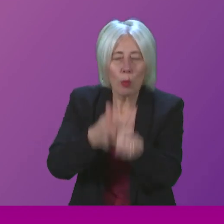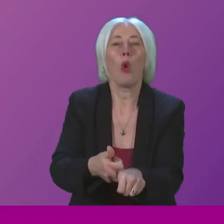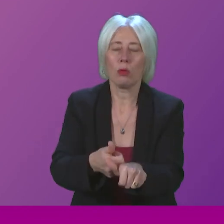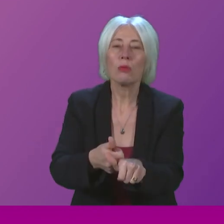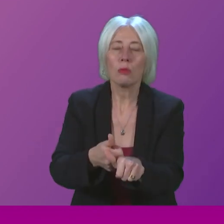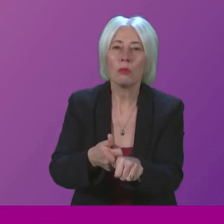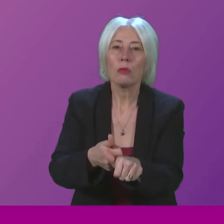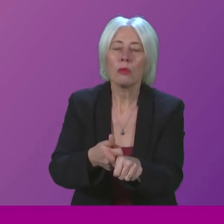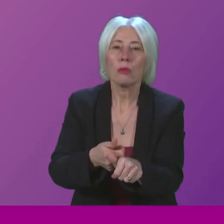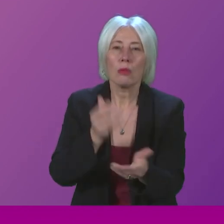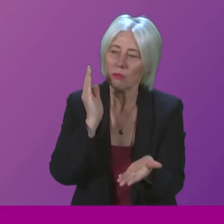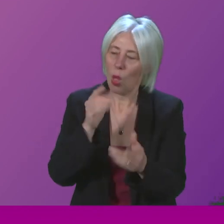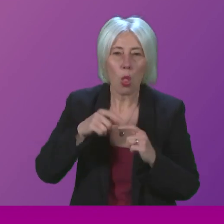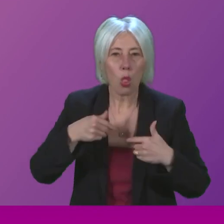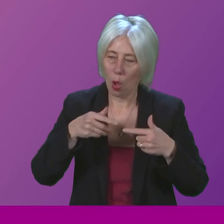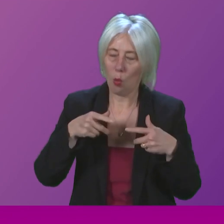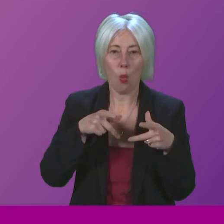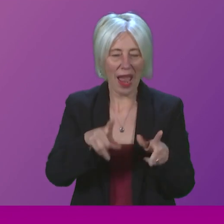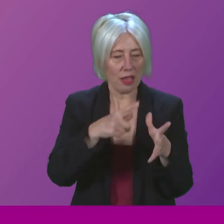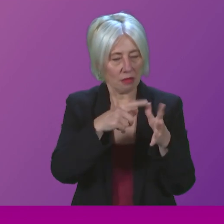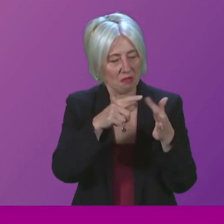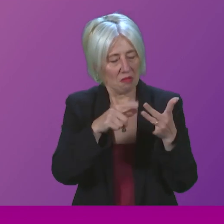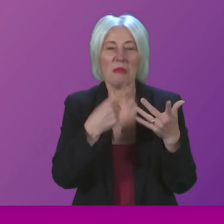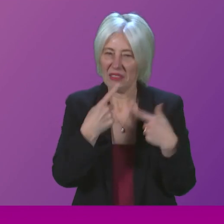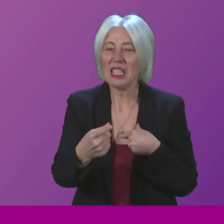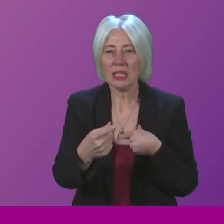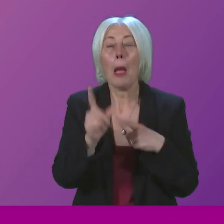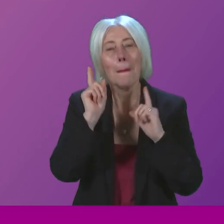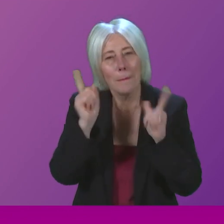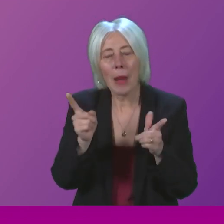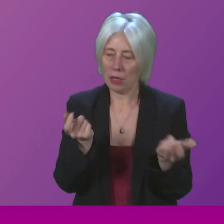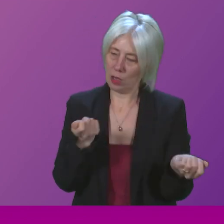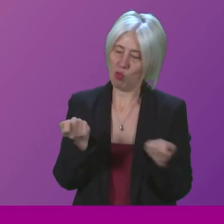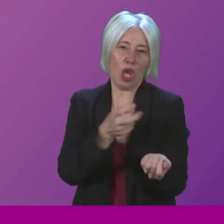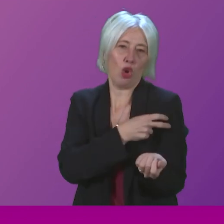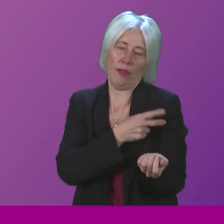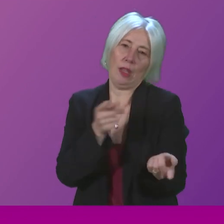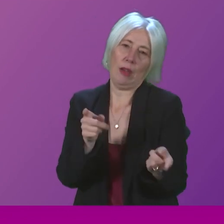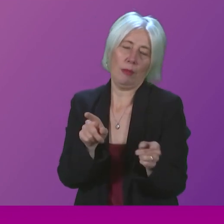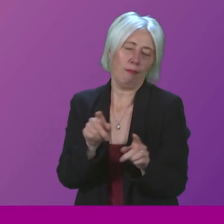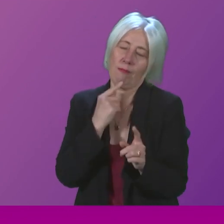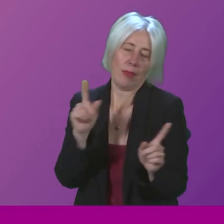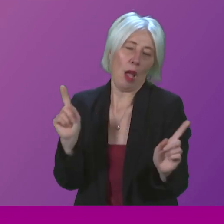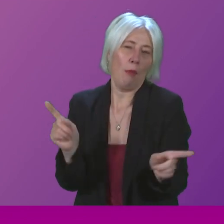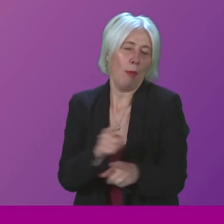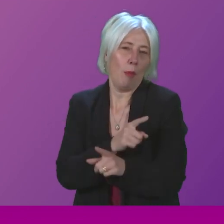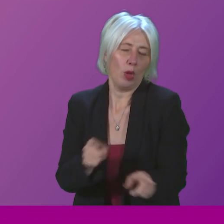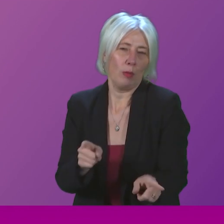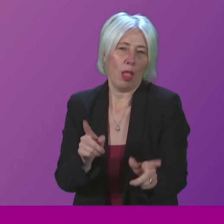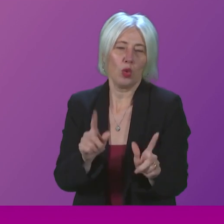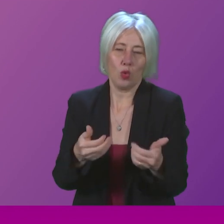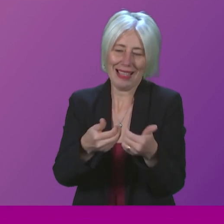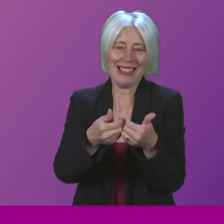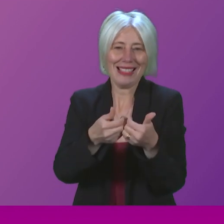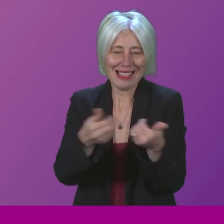Service in the ways that I have outlined. But, Presiding Officer, it is not possible to separate these